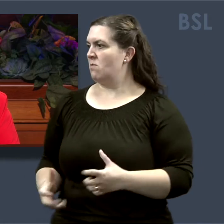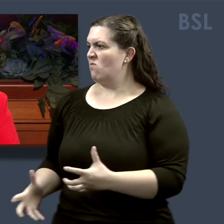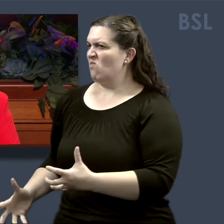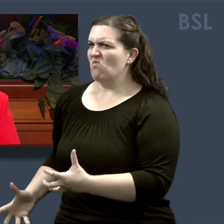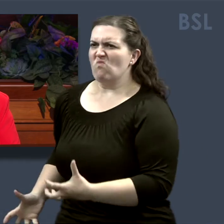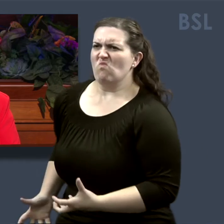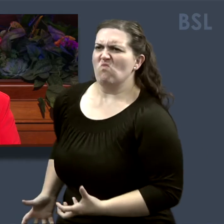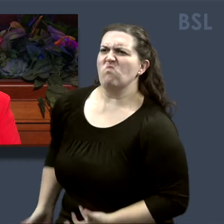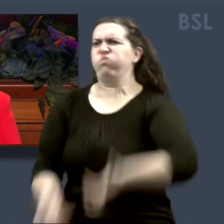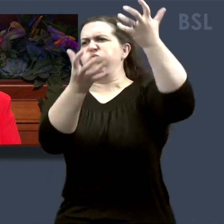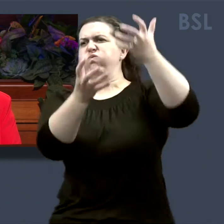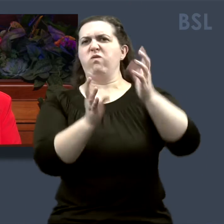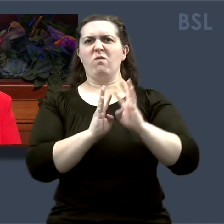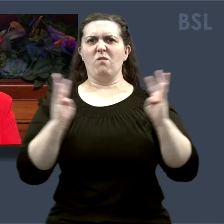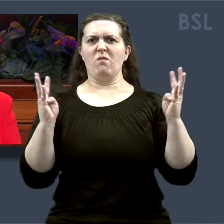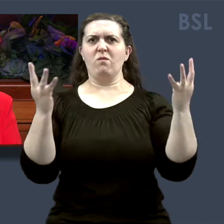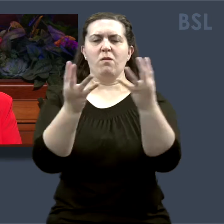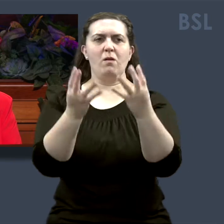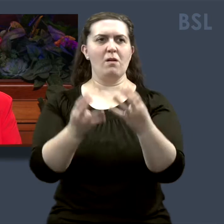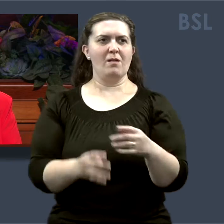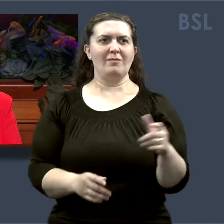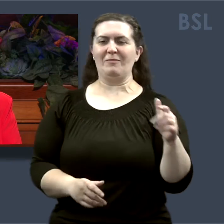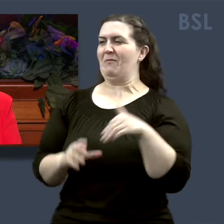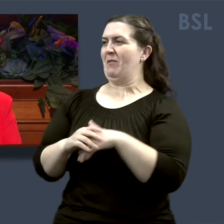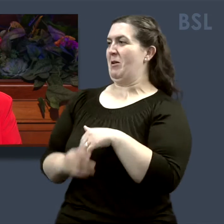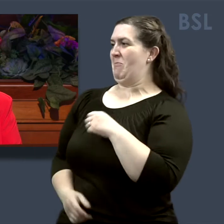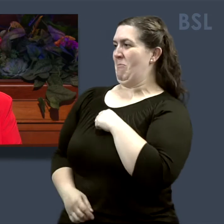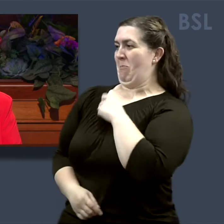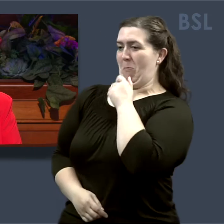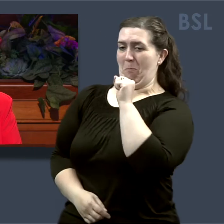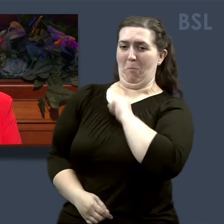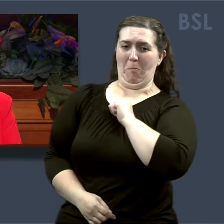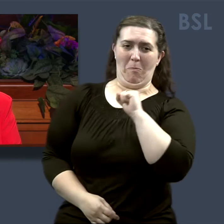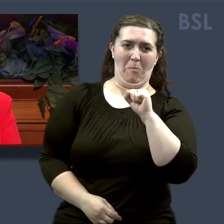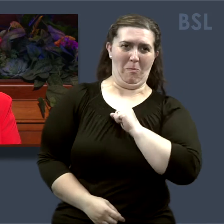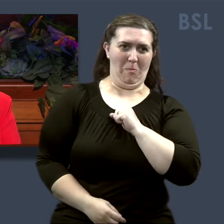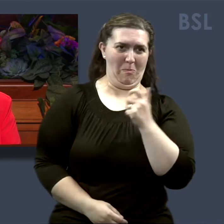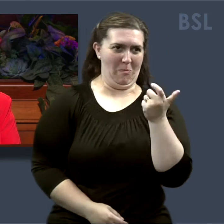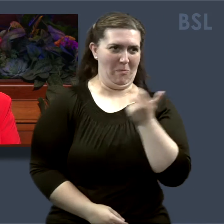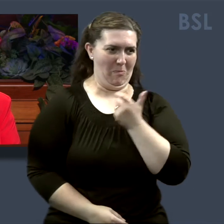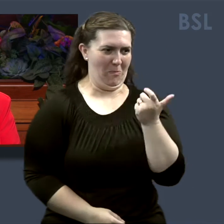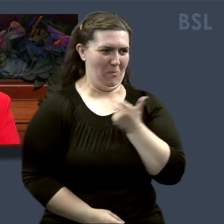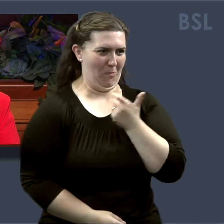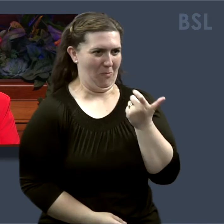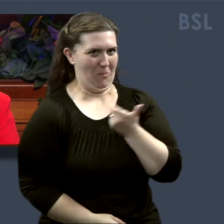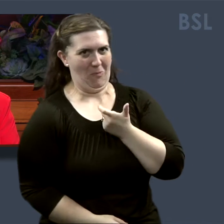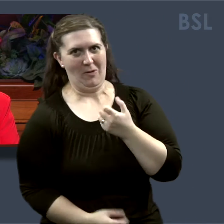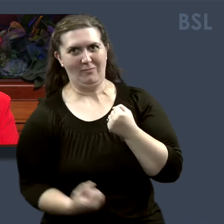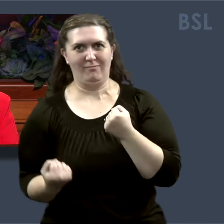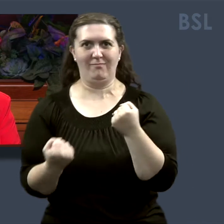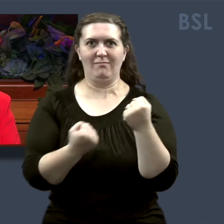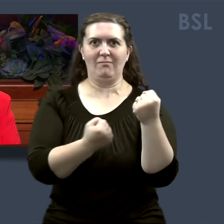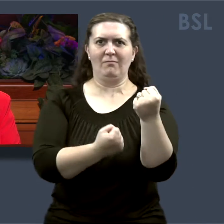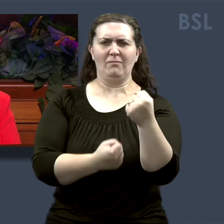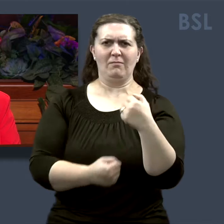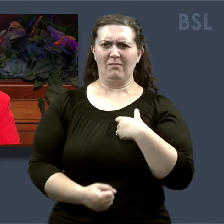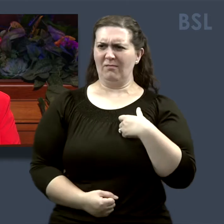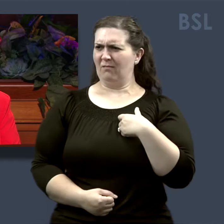kennel. He fumed as those with him made fun of his dog's behavior all the way home. Jack couldn't